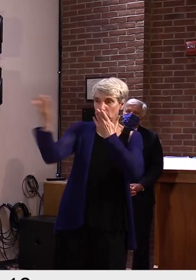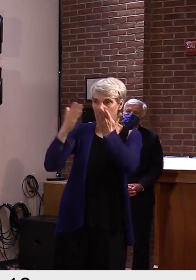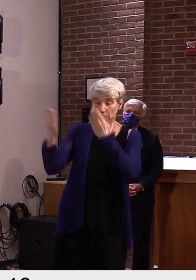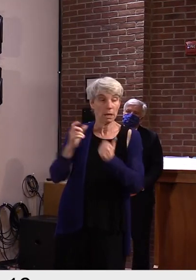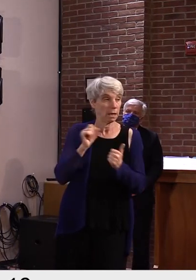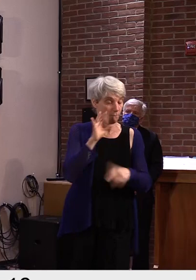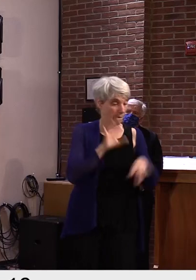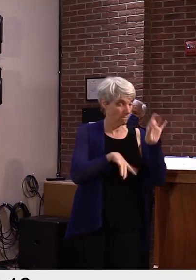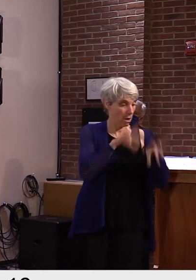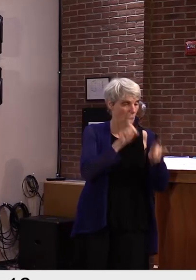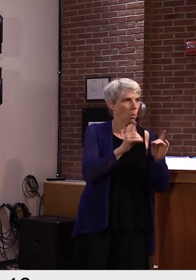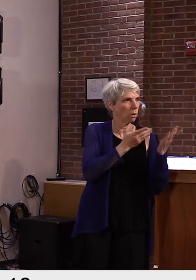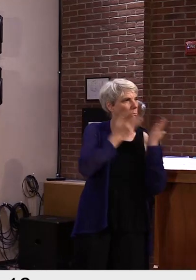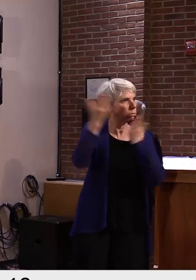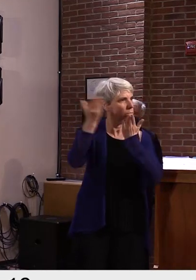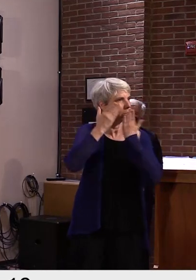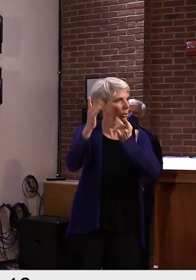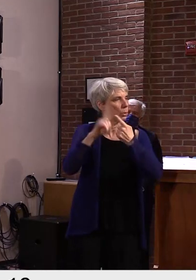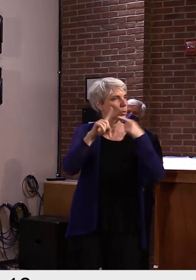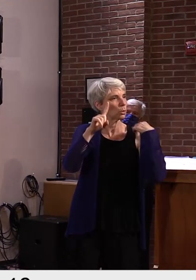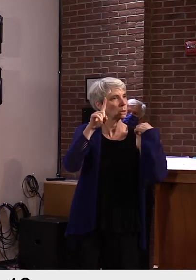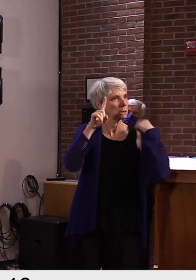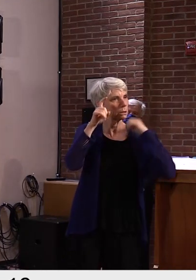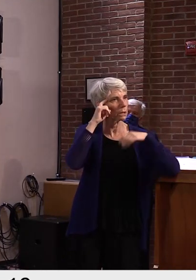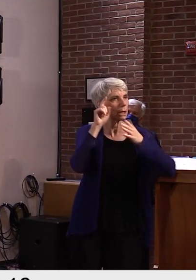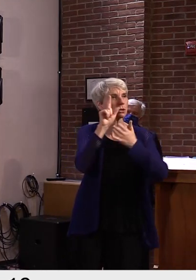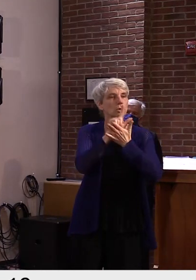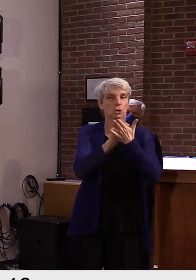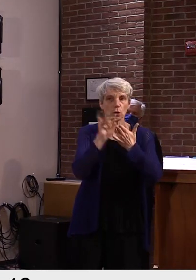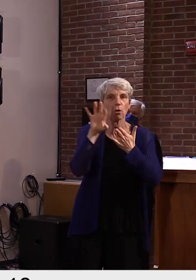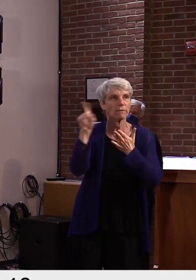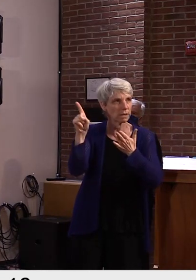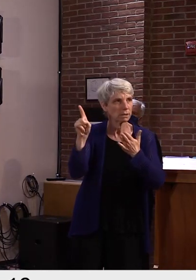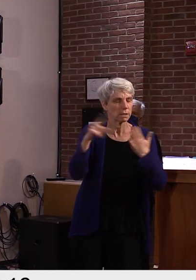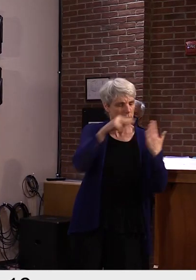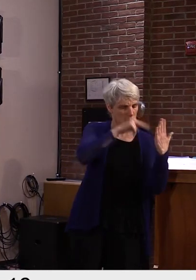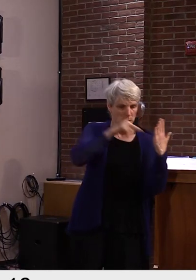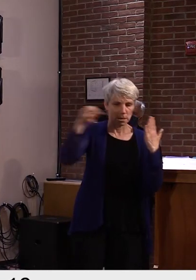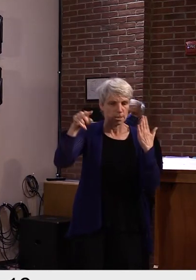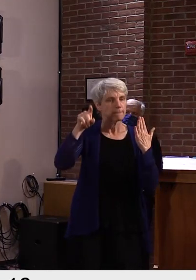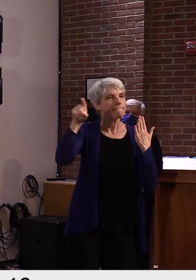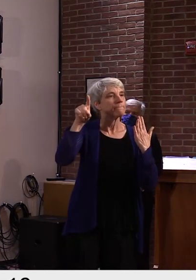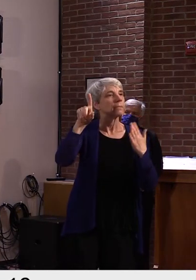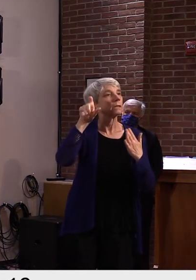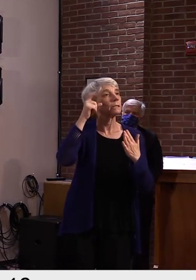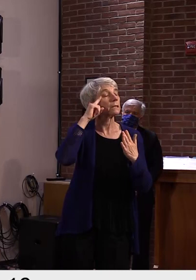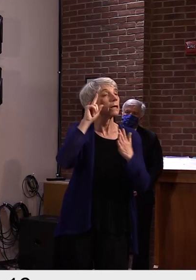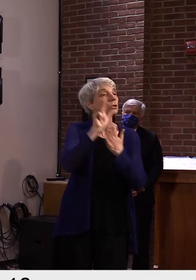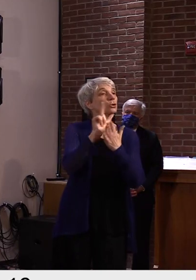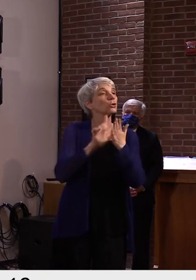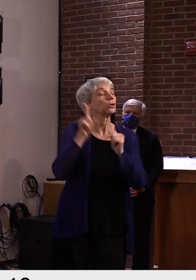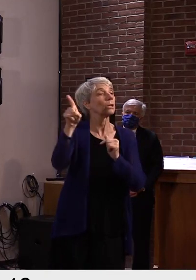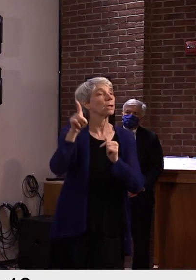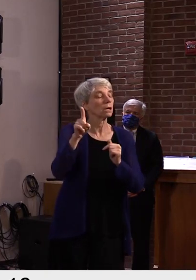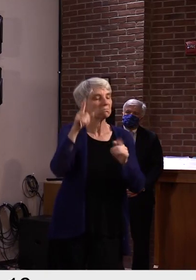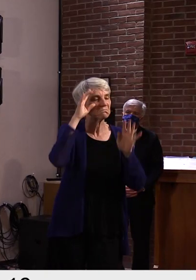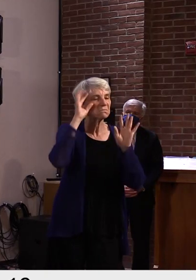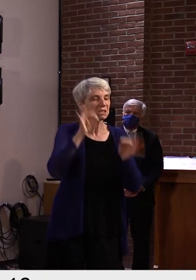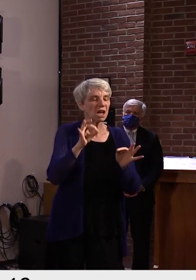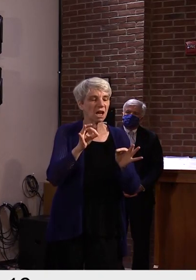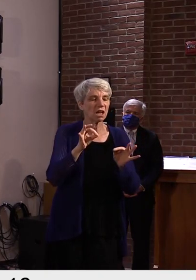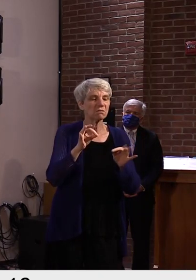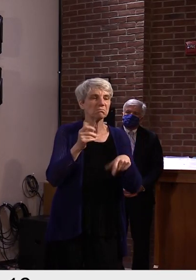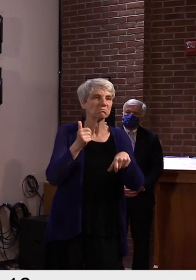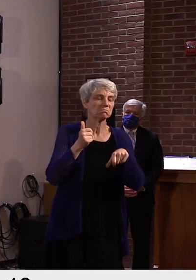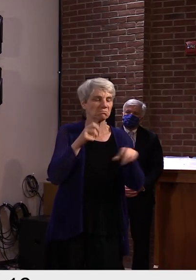Attorney's Office. They have looked at all the same documents that we have and they've decided to bring the indictments against